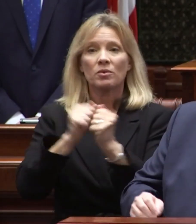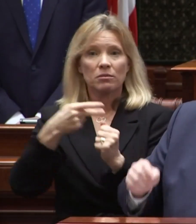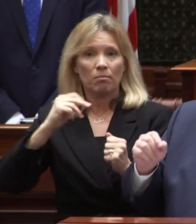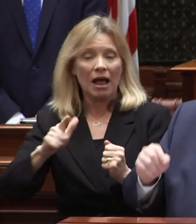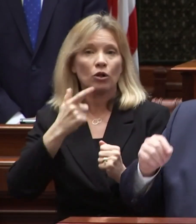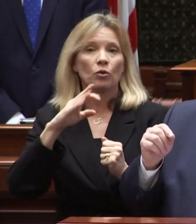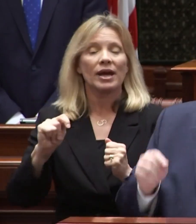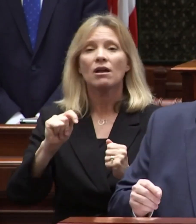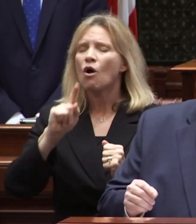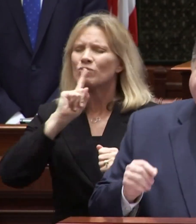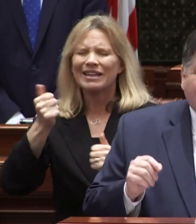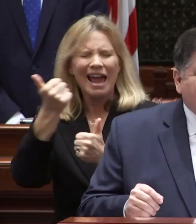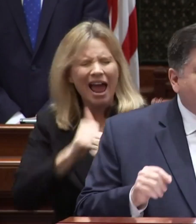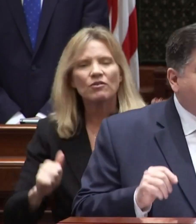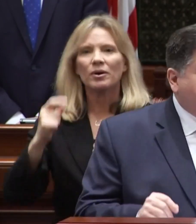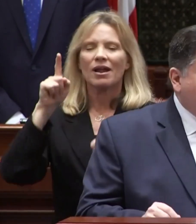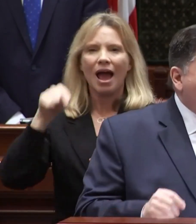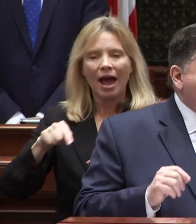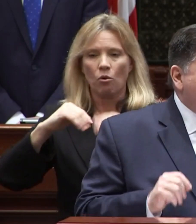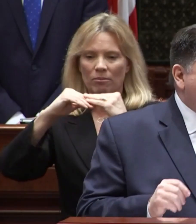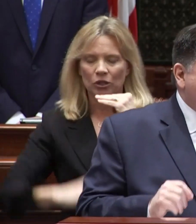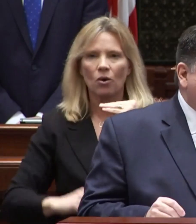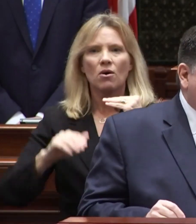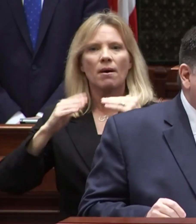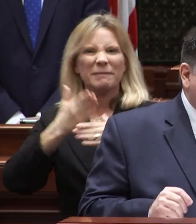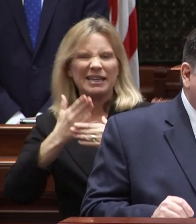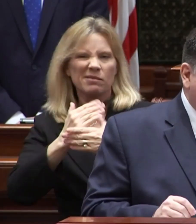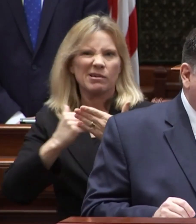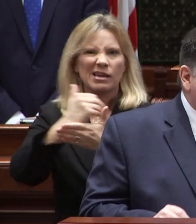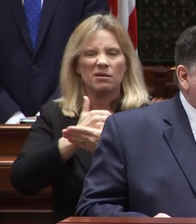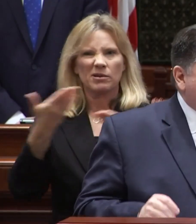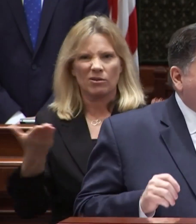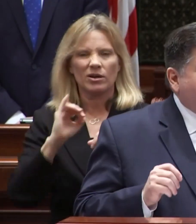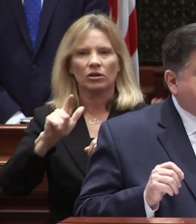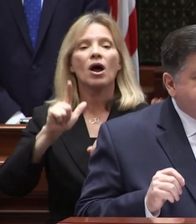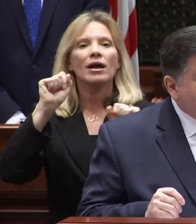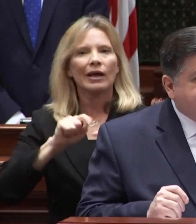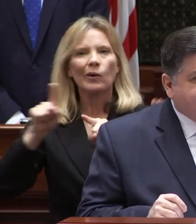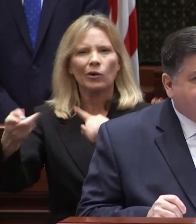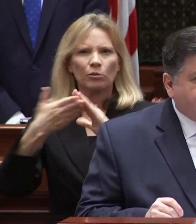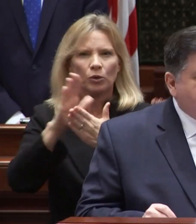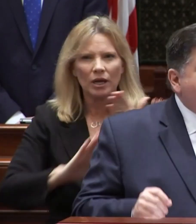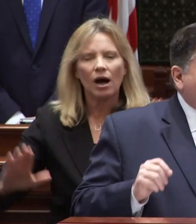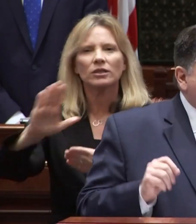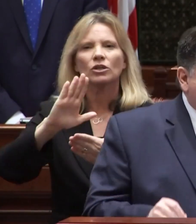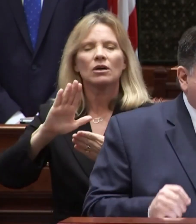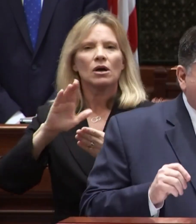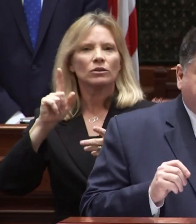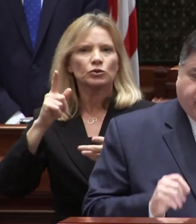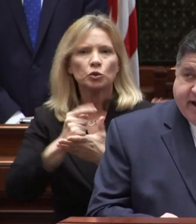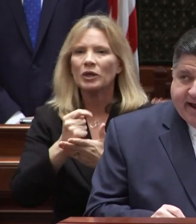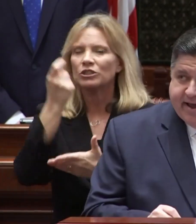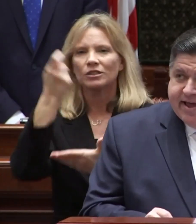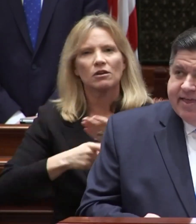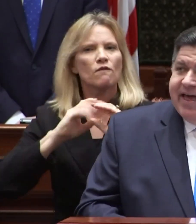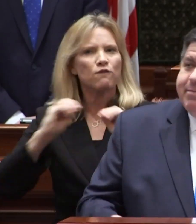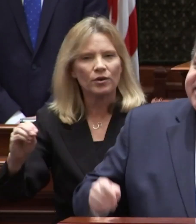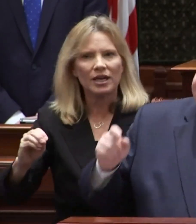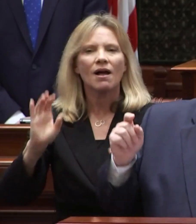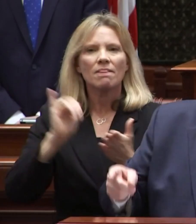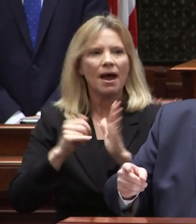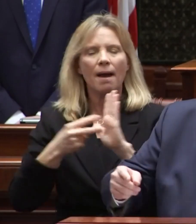with pell grants virtually everyone at or below median income in illinois can go to community college tuition free